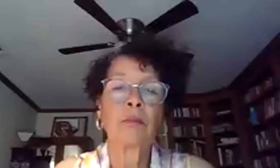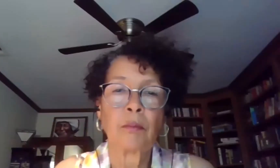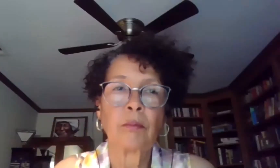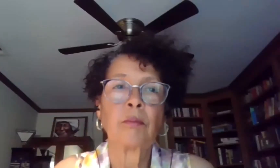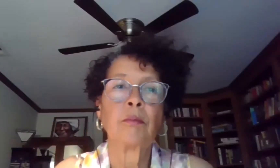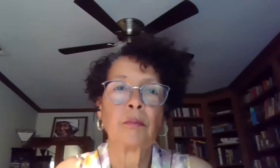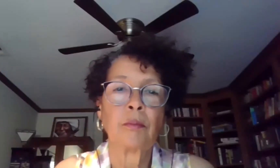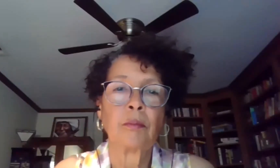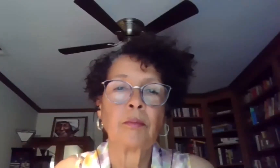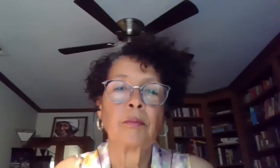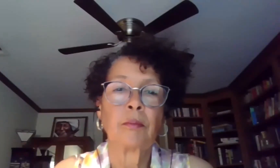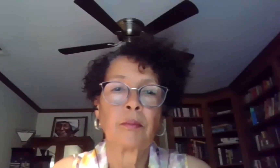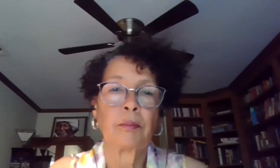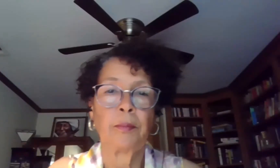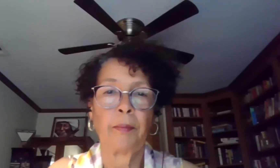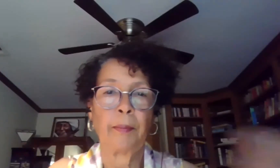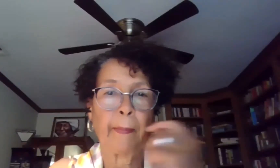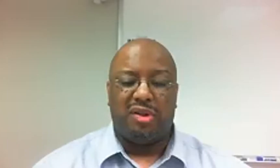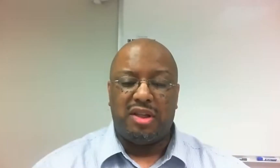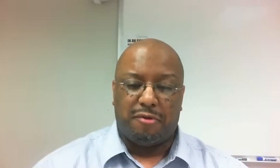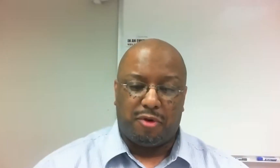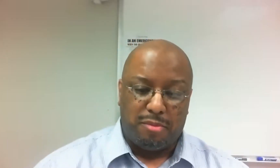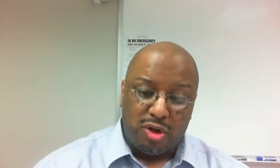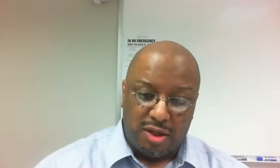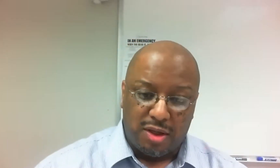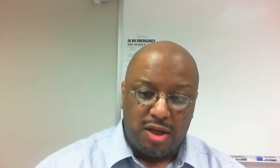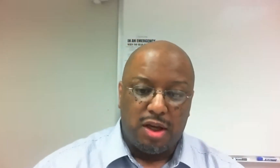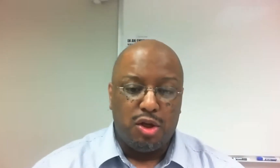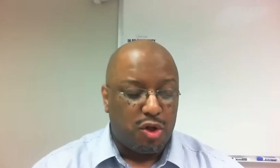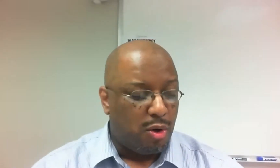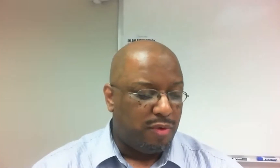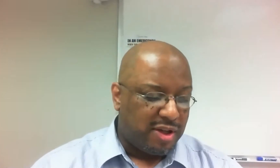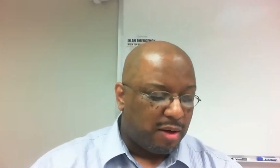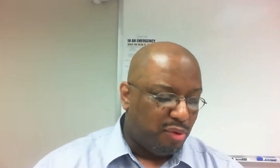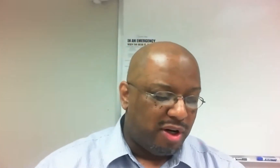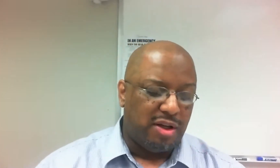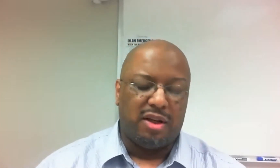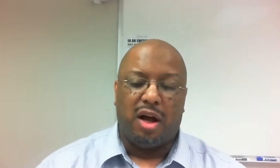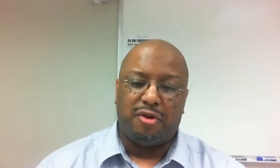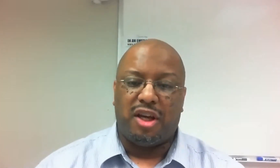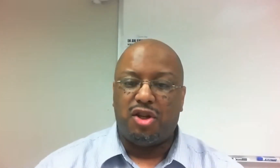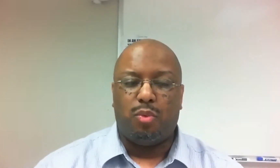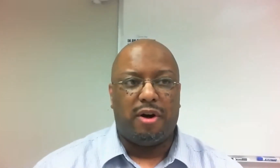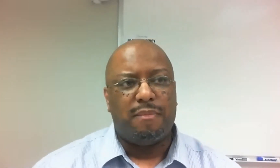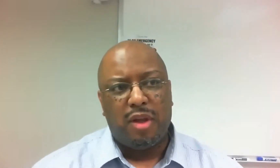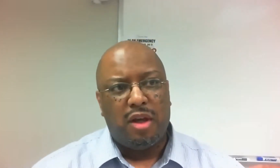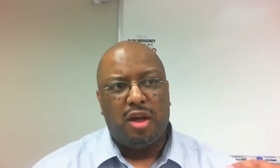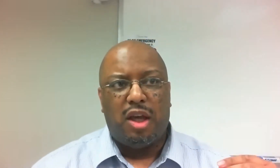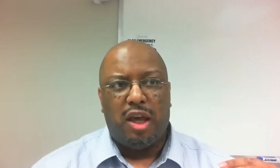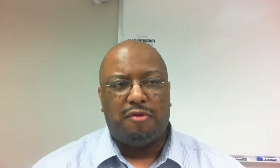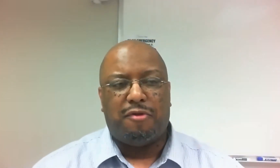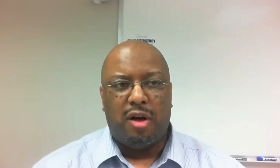Now, we do have different officers who police different communities. So, the second point is the confrontation where